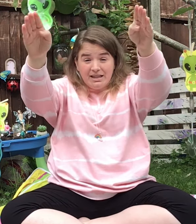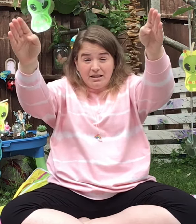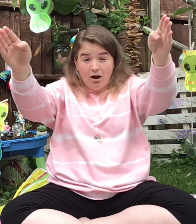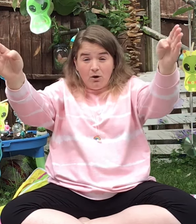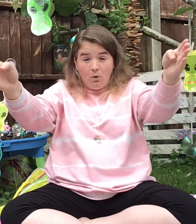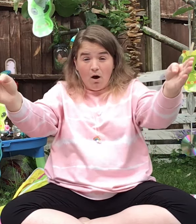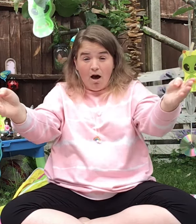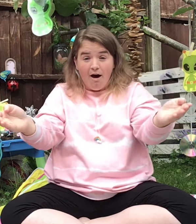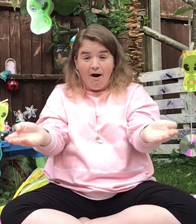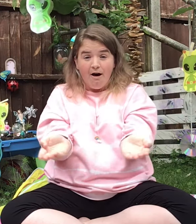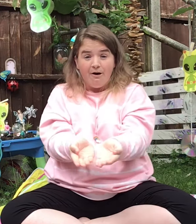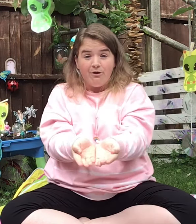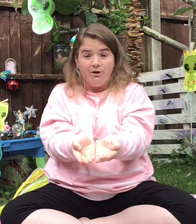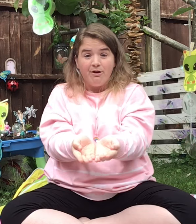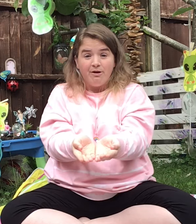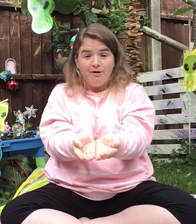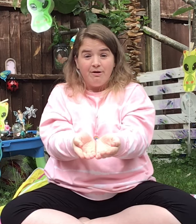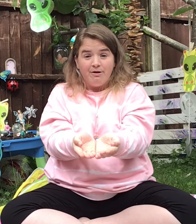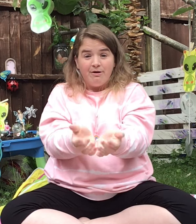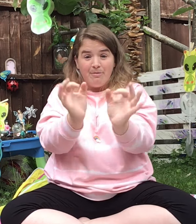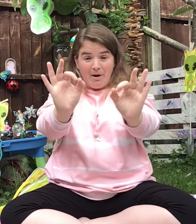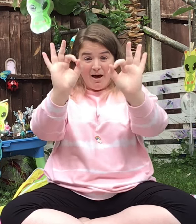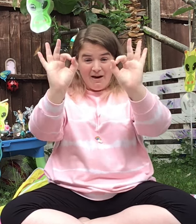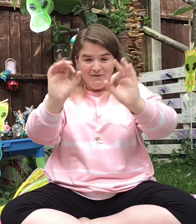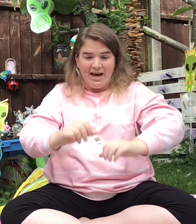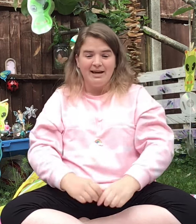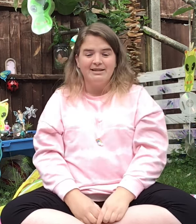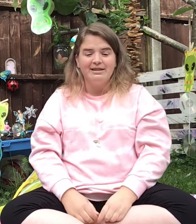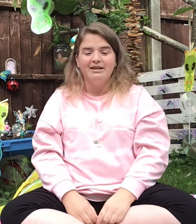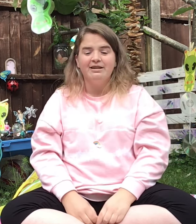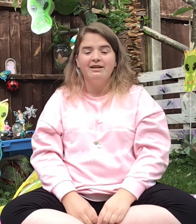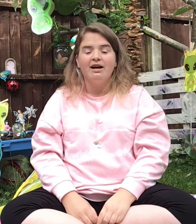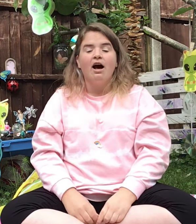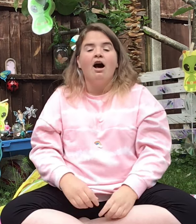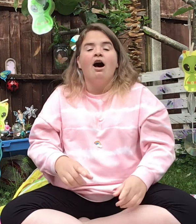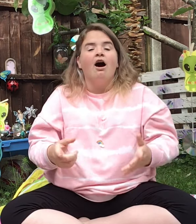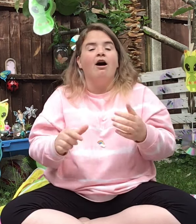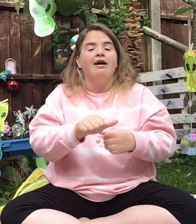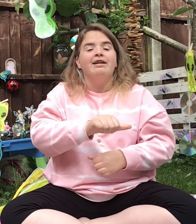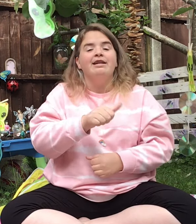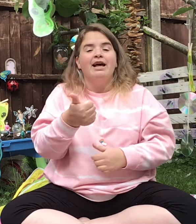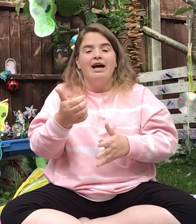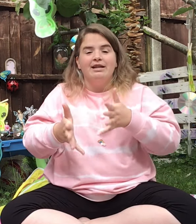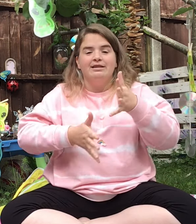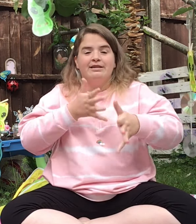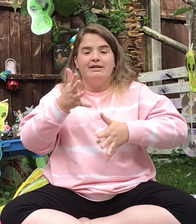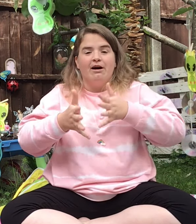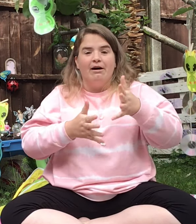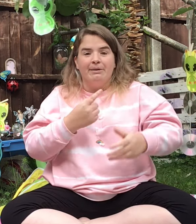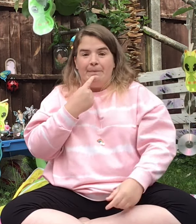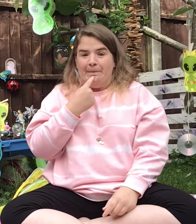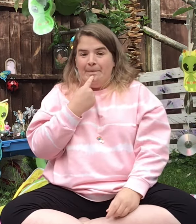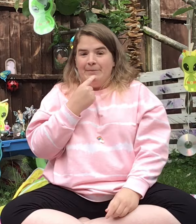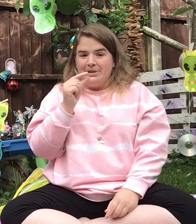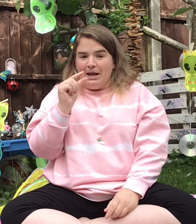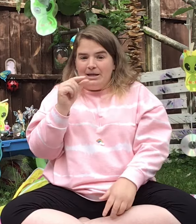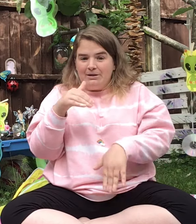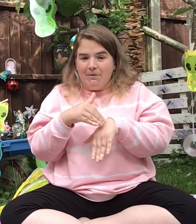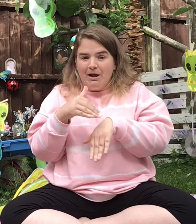circle. Earth. Perfect. Our next sign, a little bit